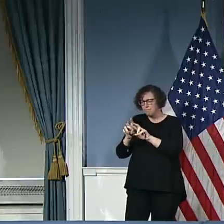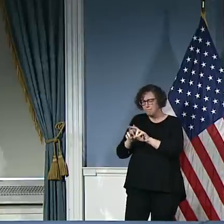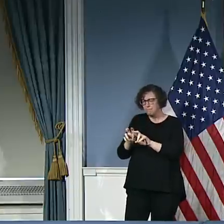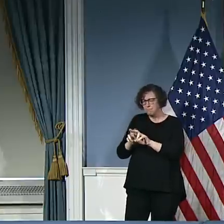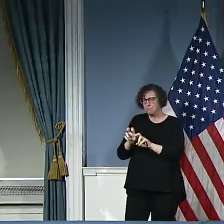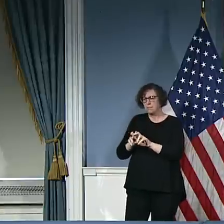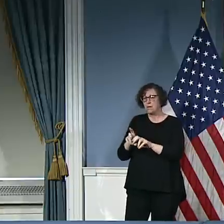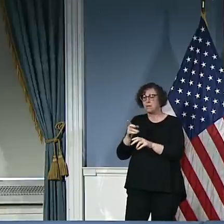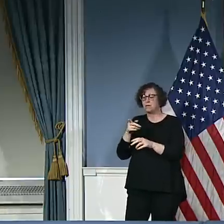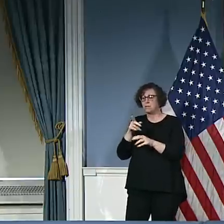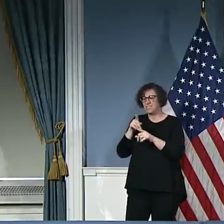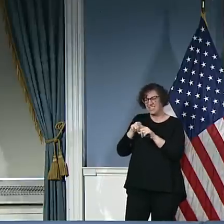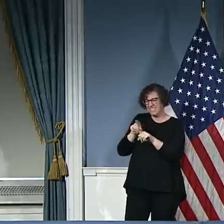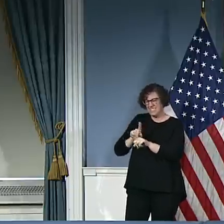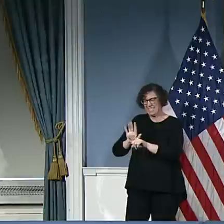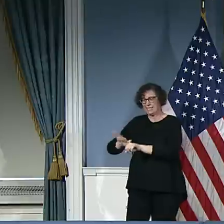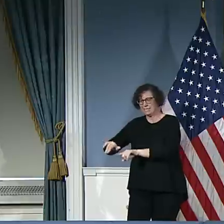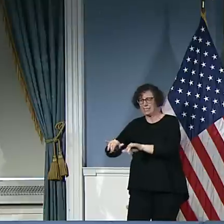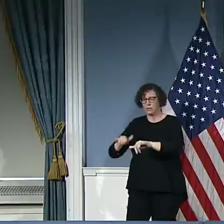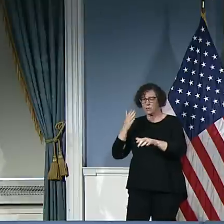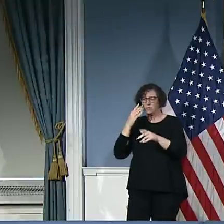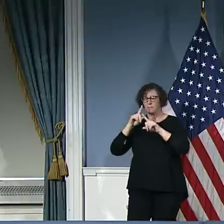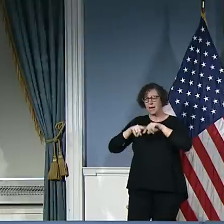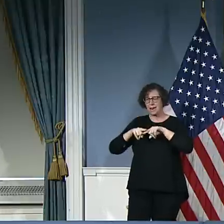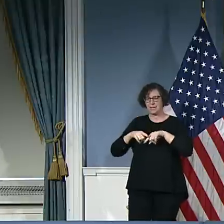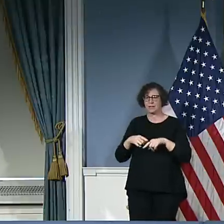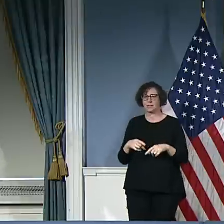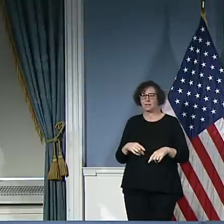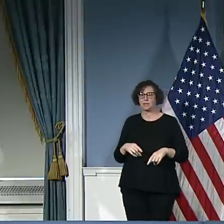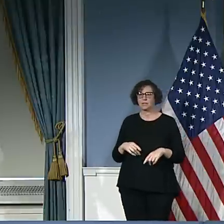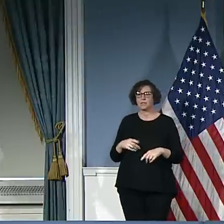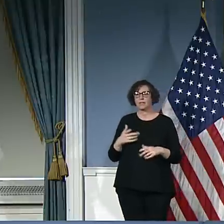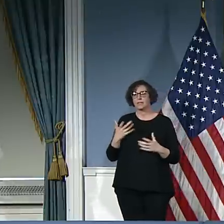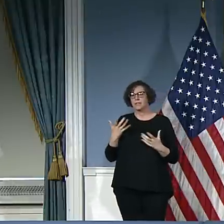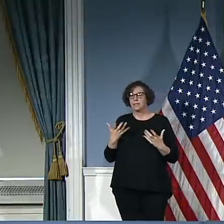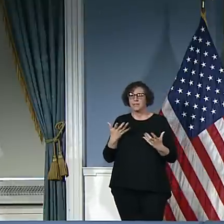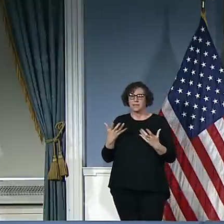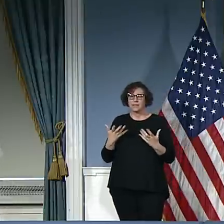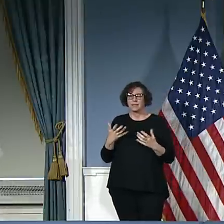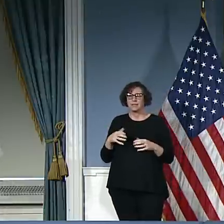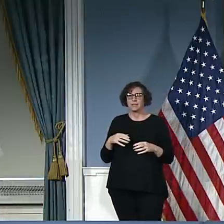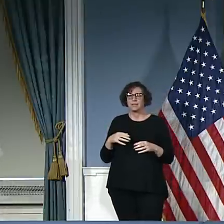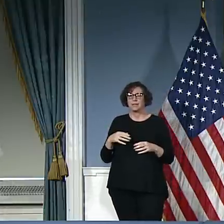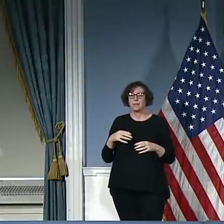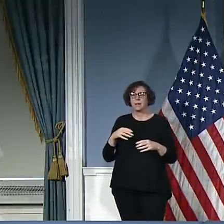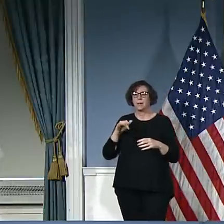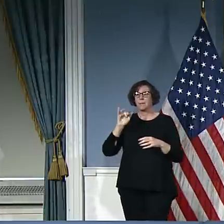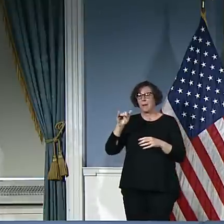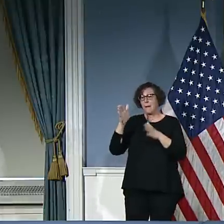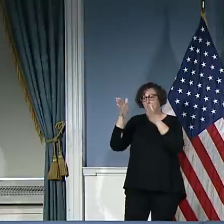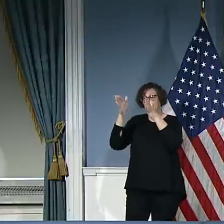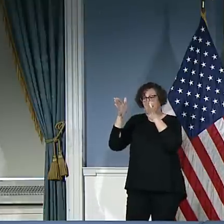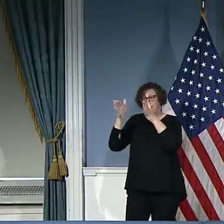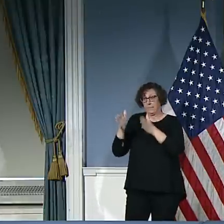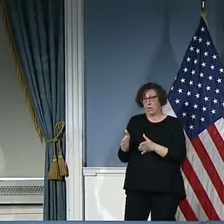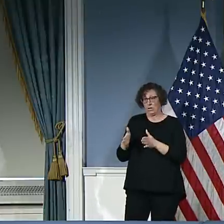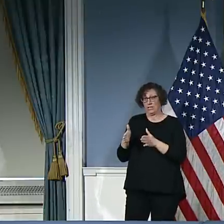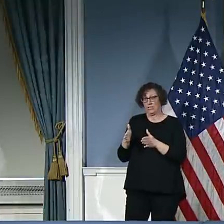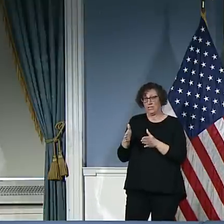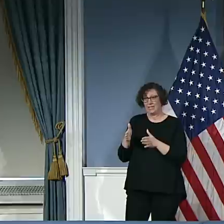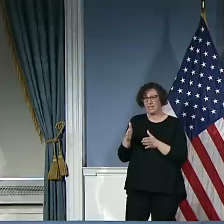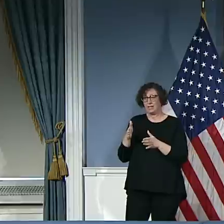example, are we releasing, I'll give you an example, individuals convicted or awaiting trial on domestic violence and